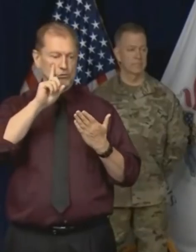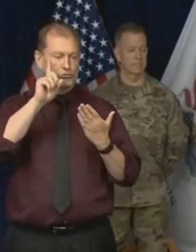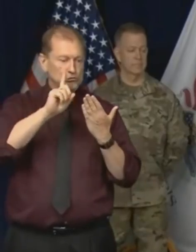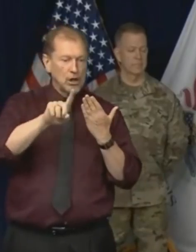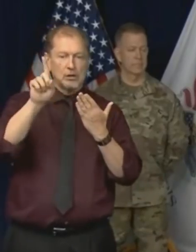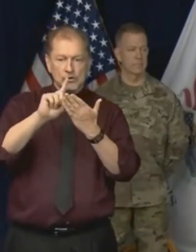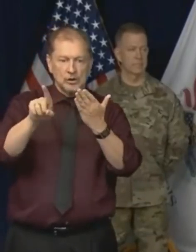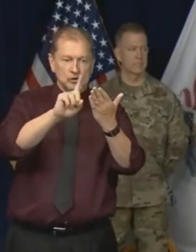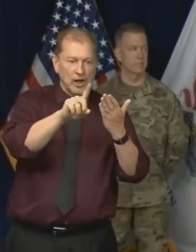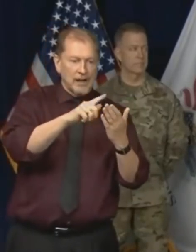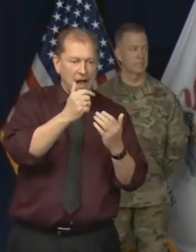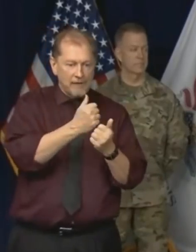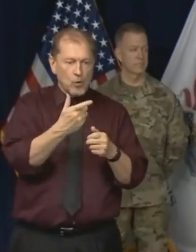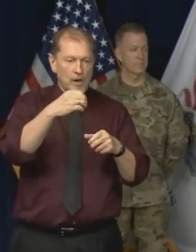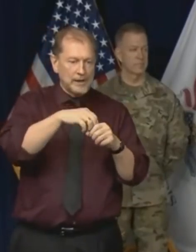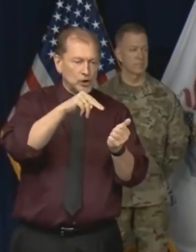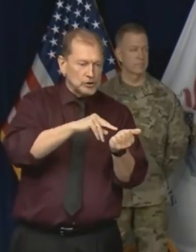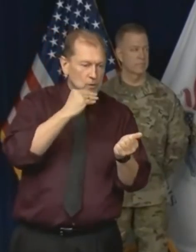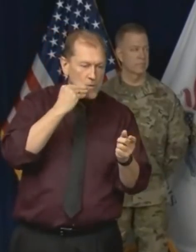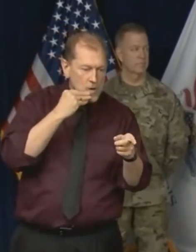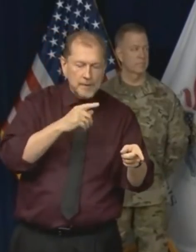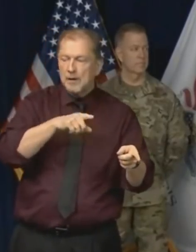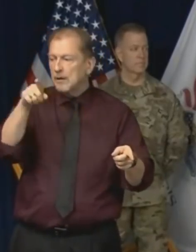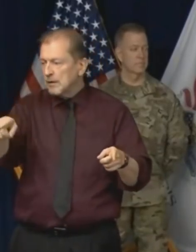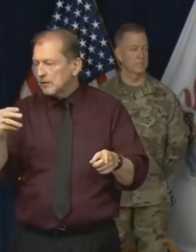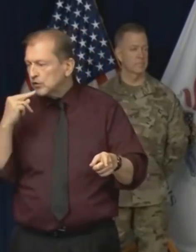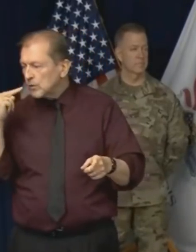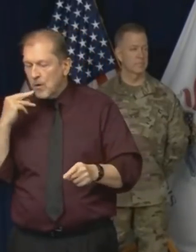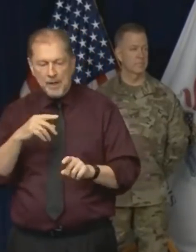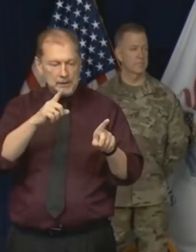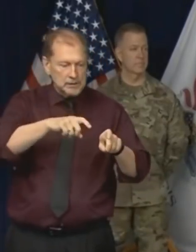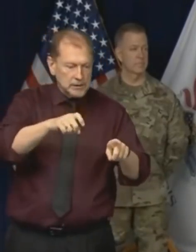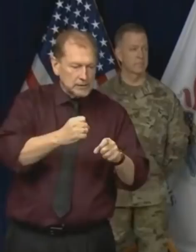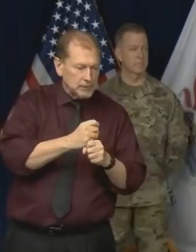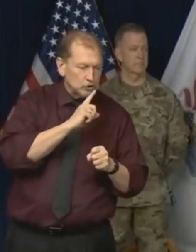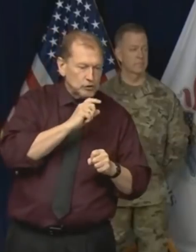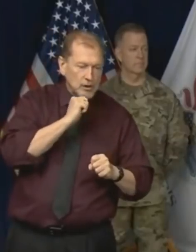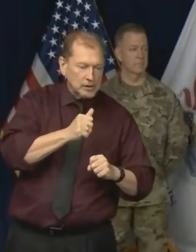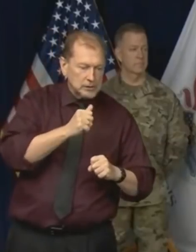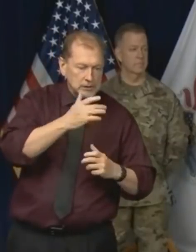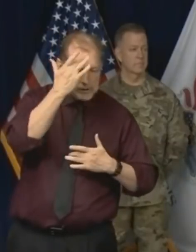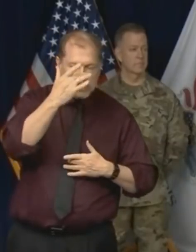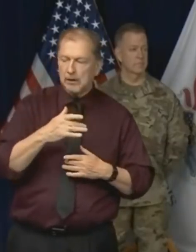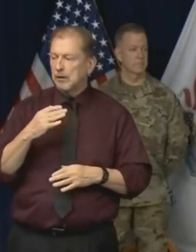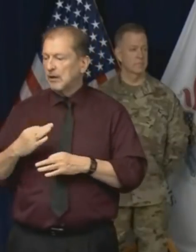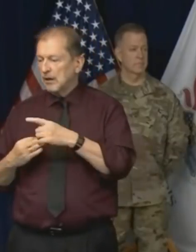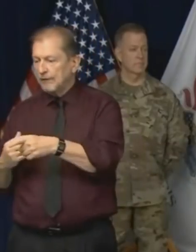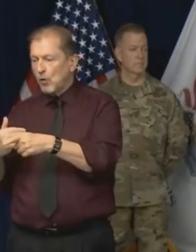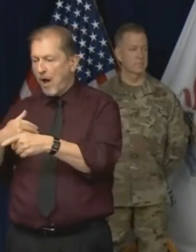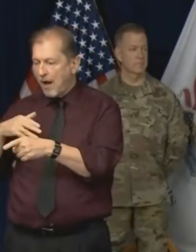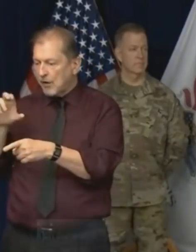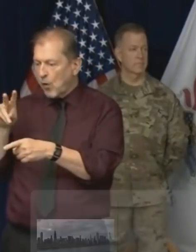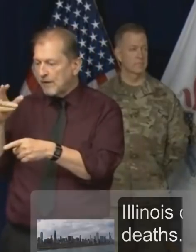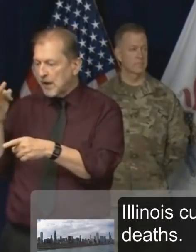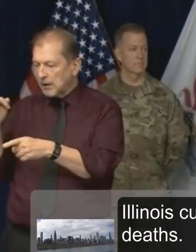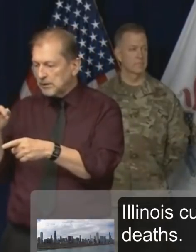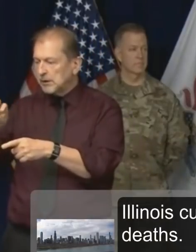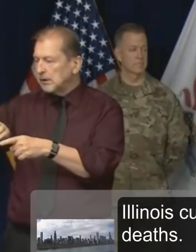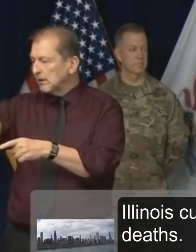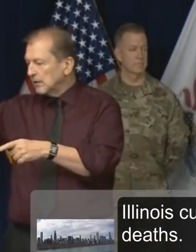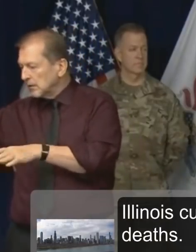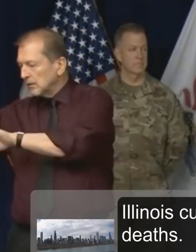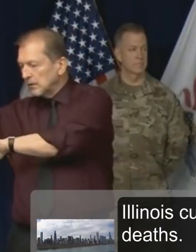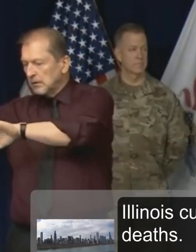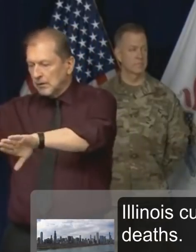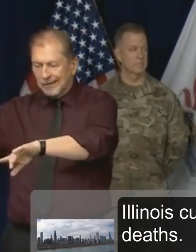everybody living in the nursing home to make sure that they're not sick, to make sure that they're separating people who've been exposed from people who are sick, from